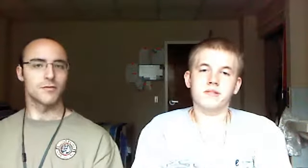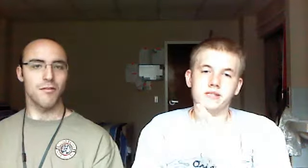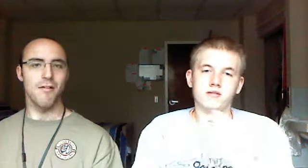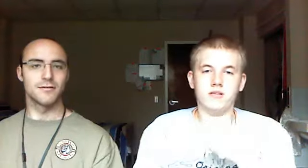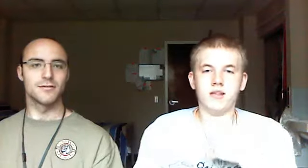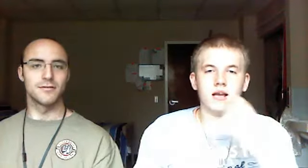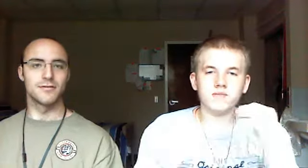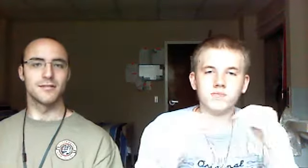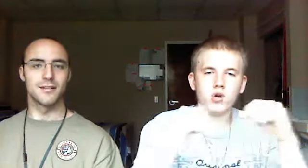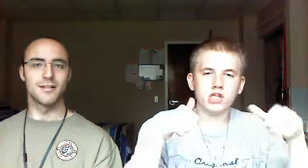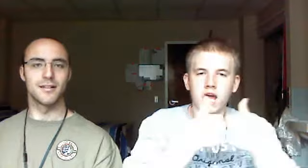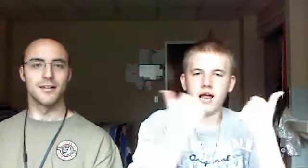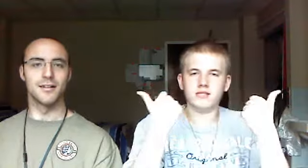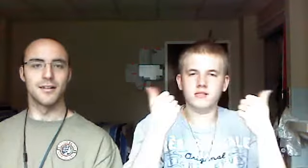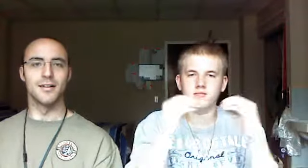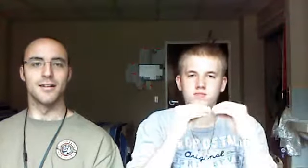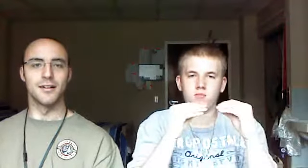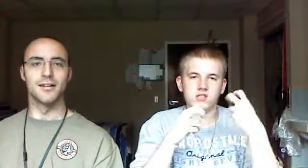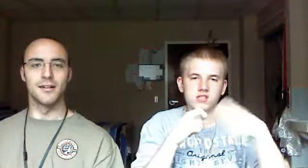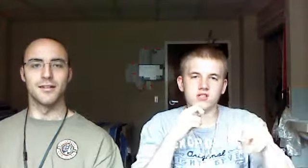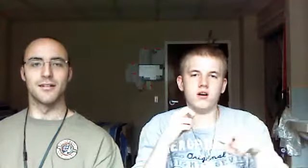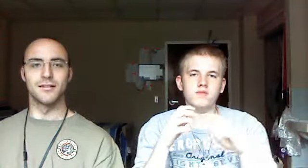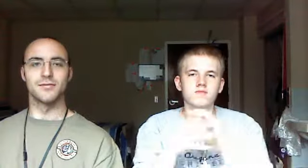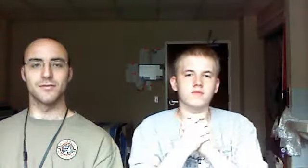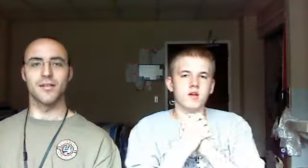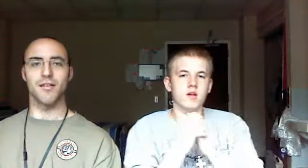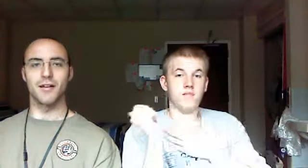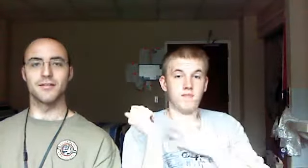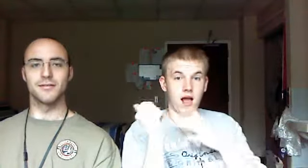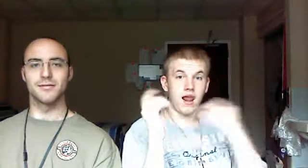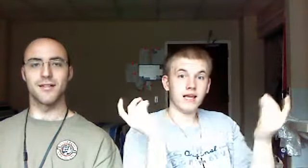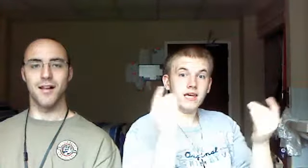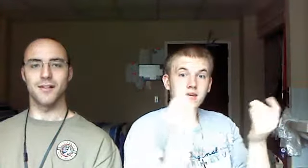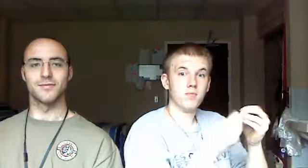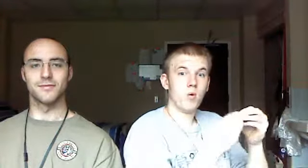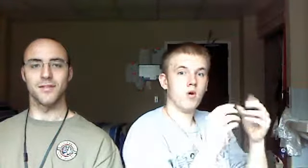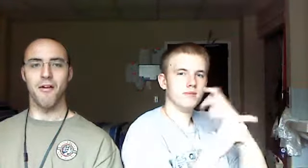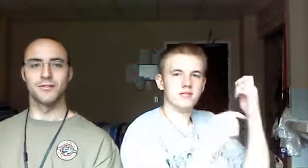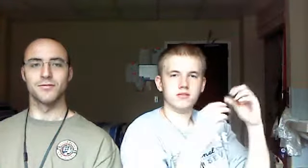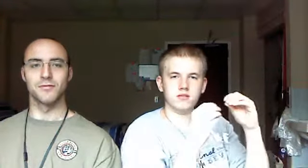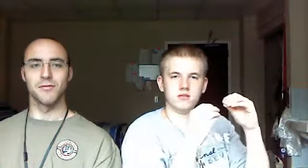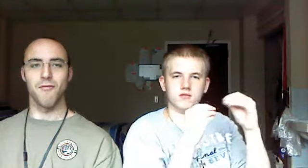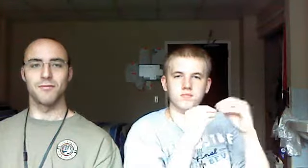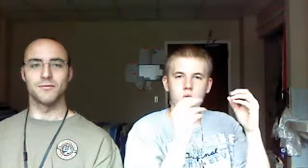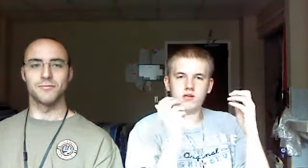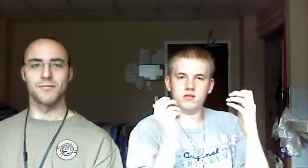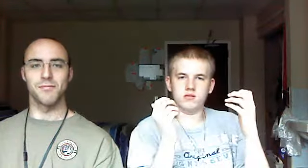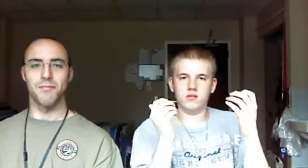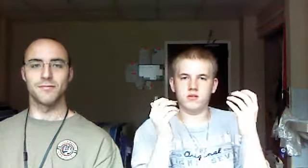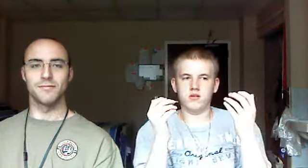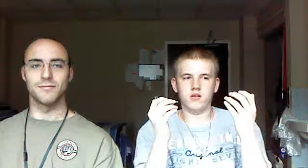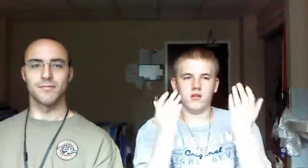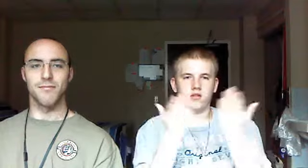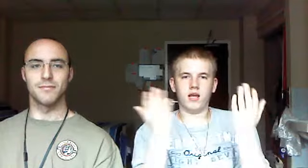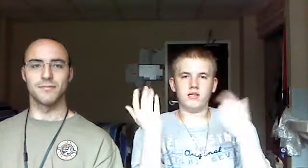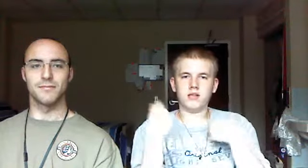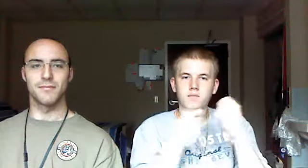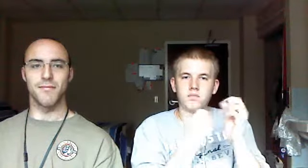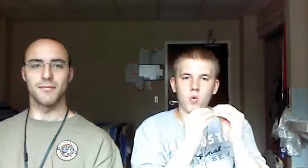He likes more talent, more stuff. I like hearing more people, more things that are